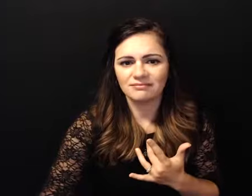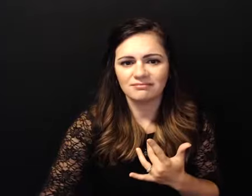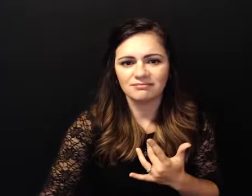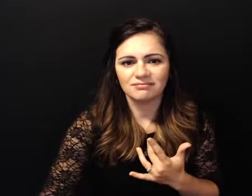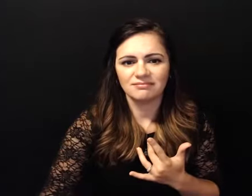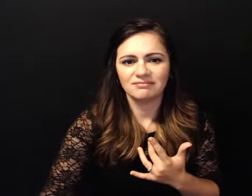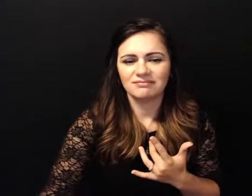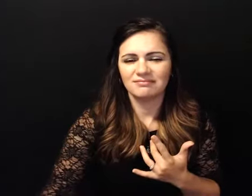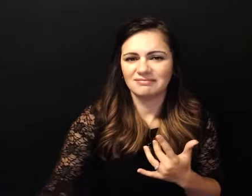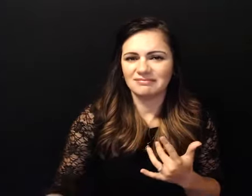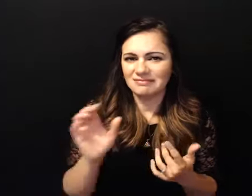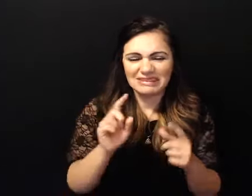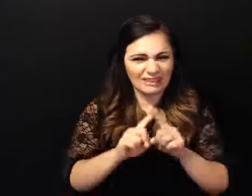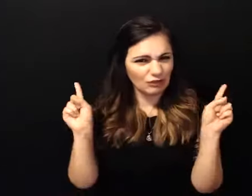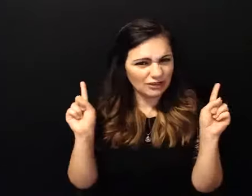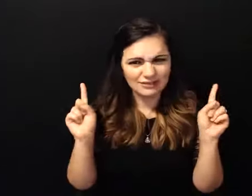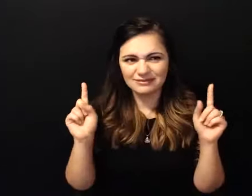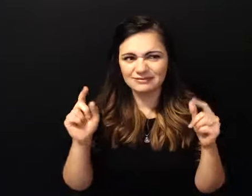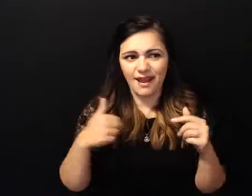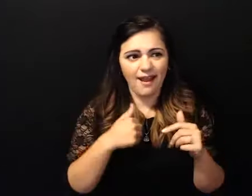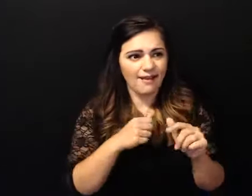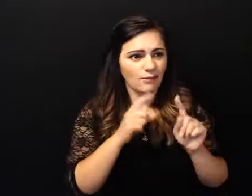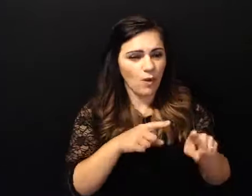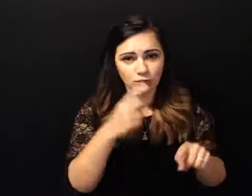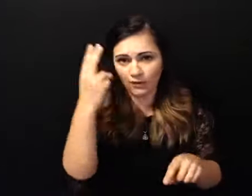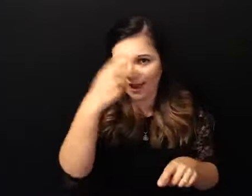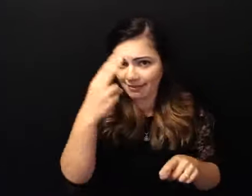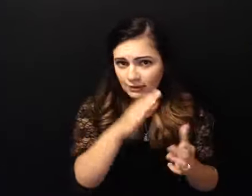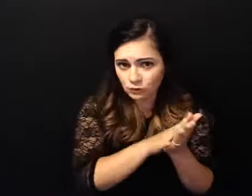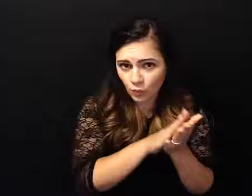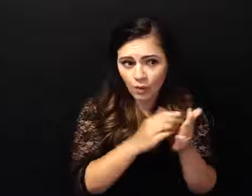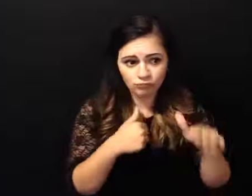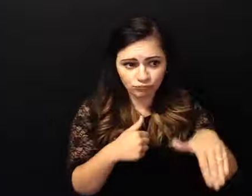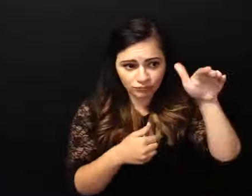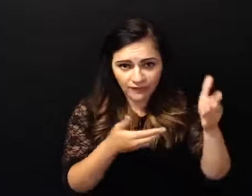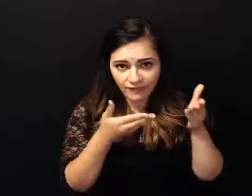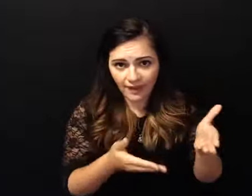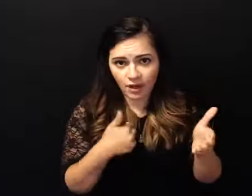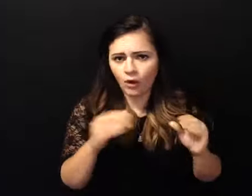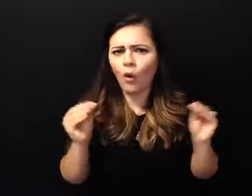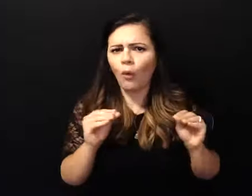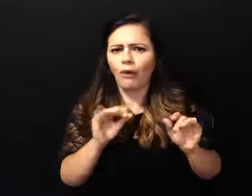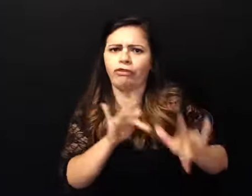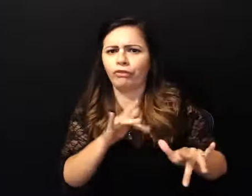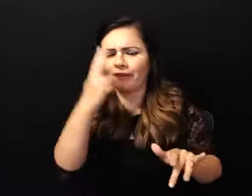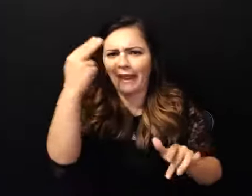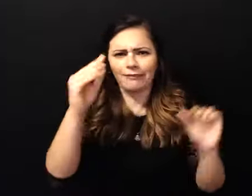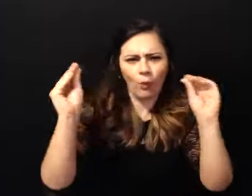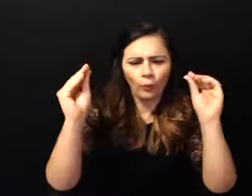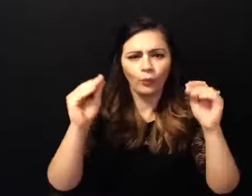went to catholic school and was raised in a catholic school and i have nothing against that um but i was taught what to do when to do